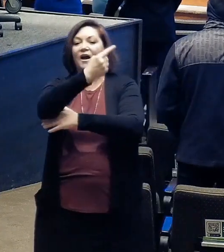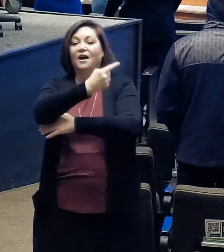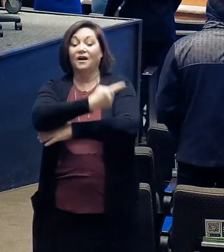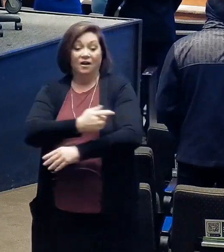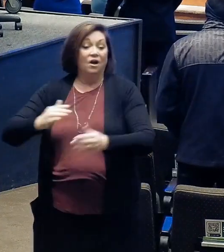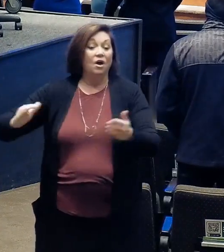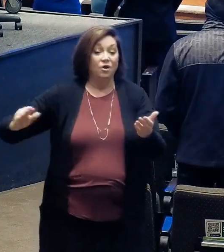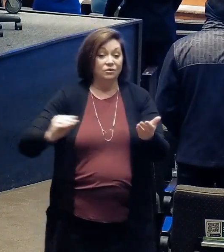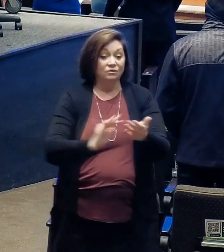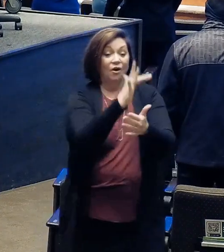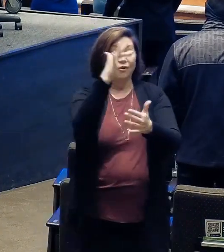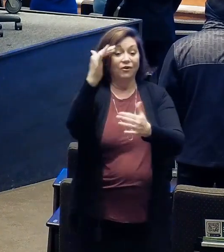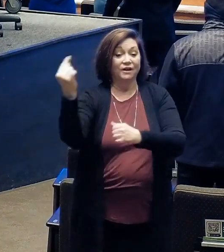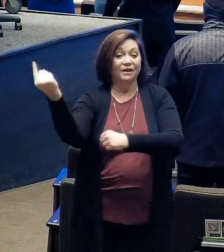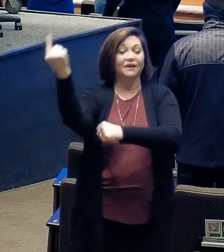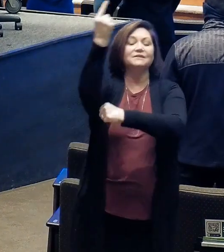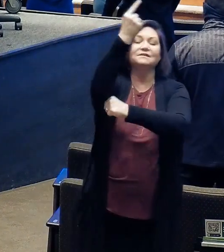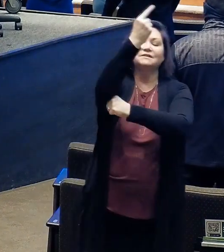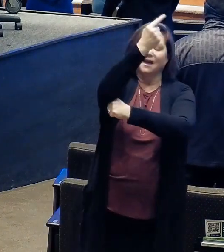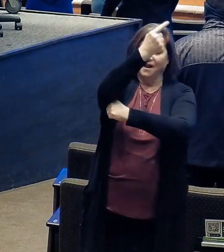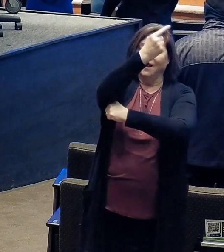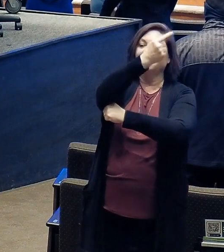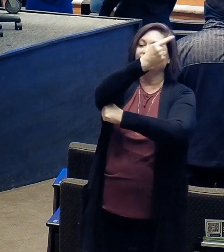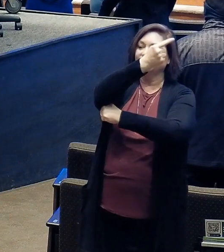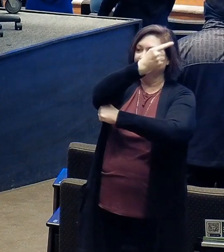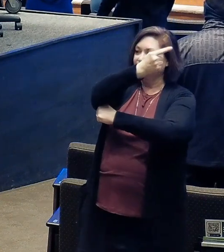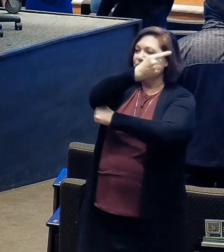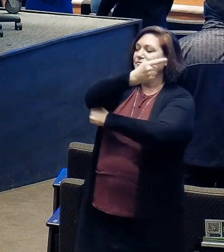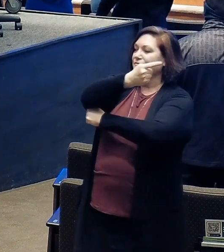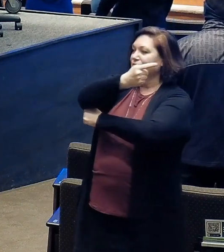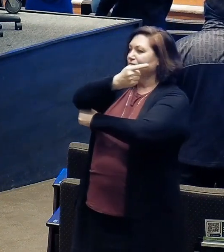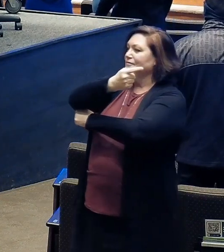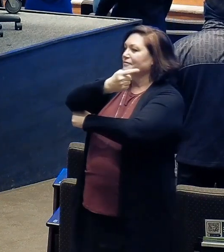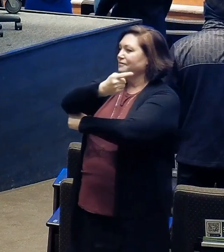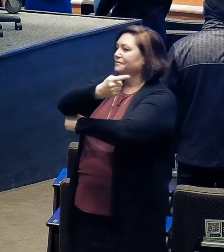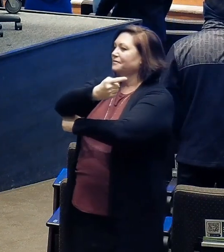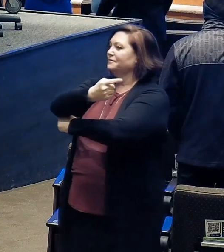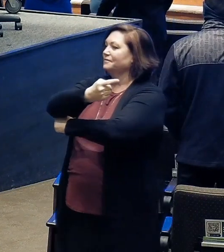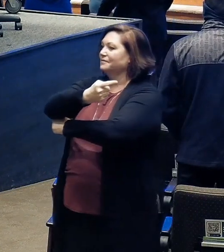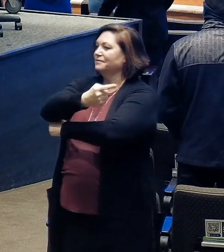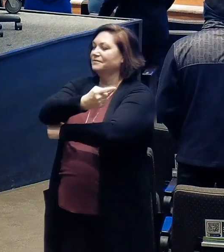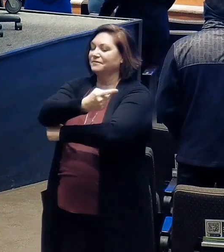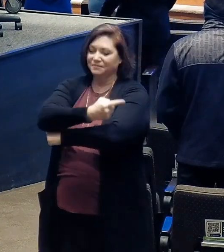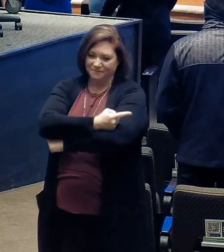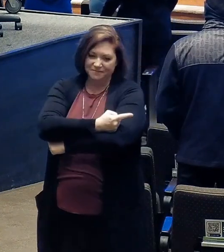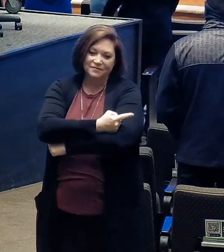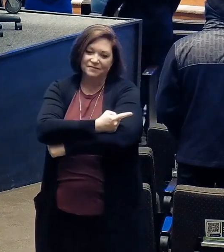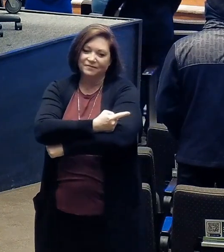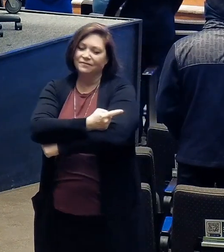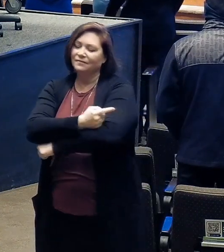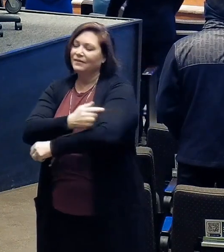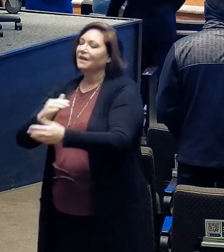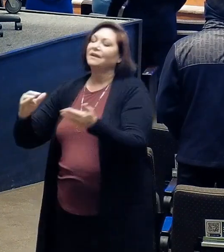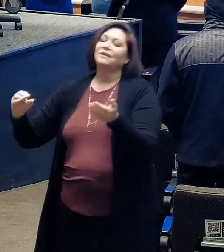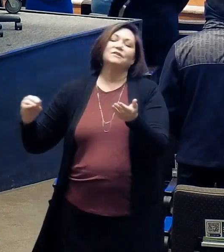glorious day, oh Glorious